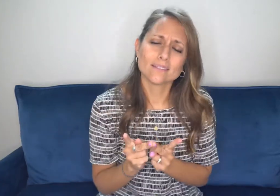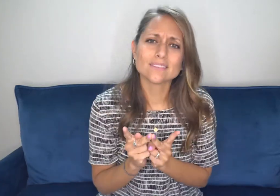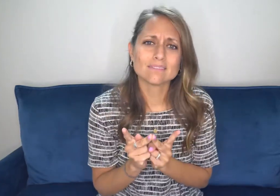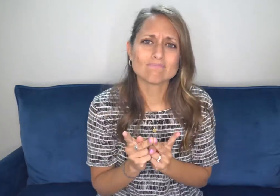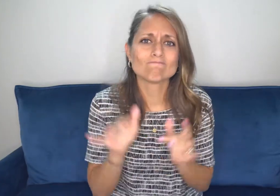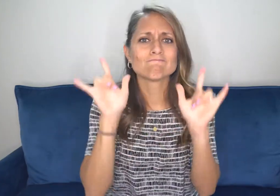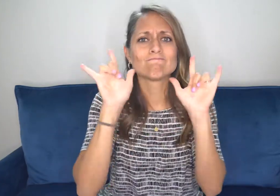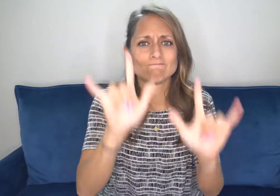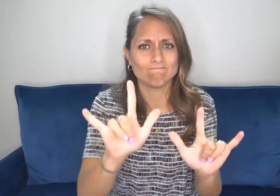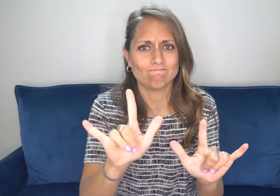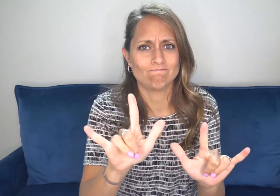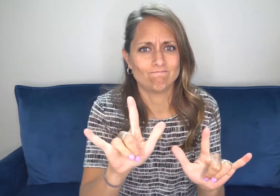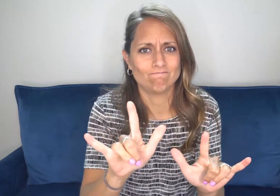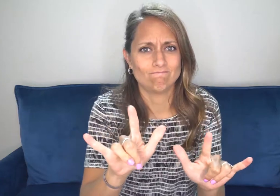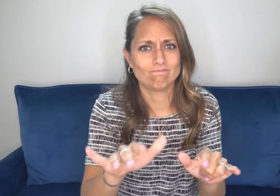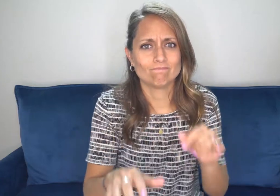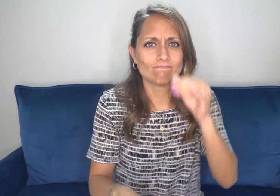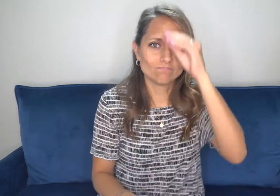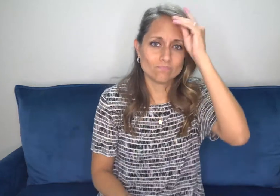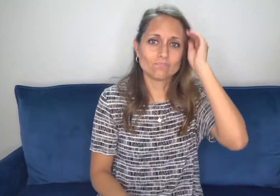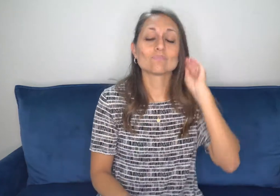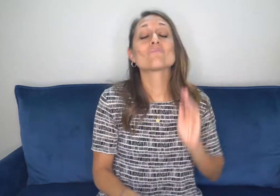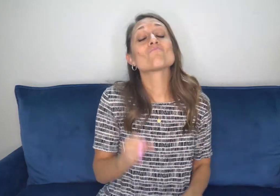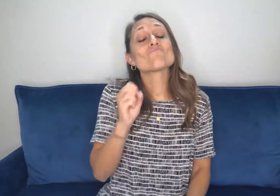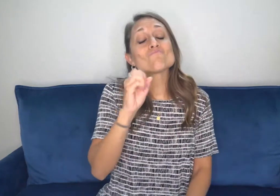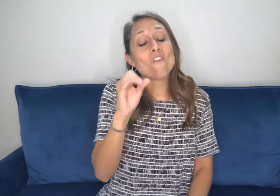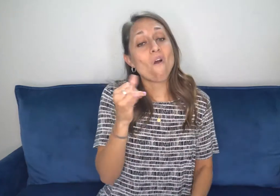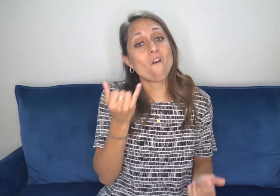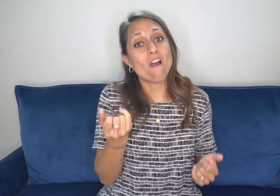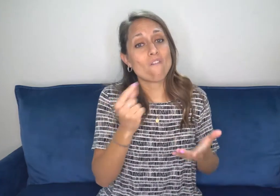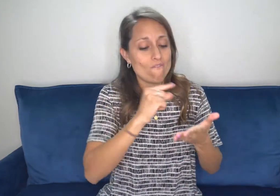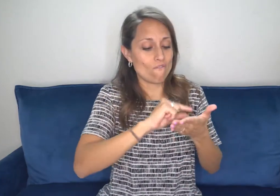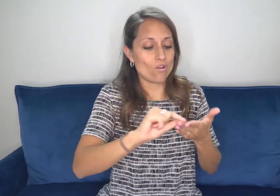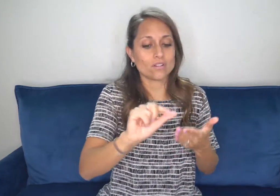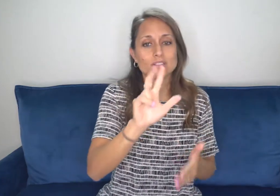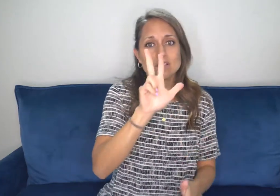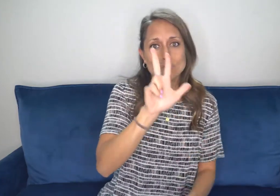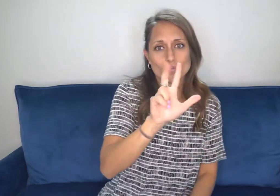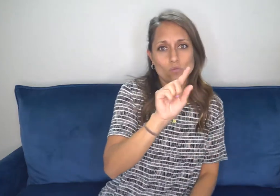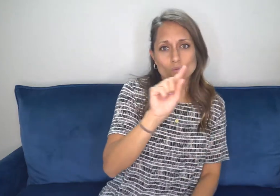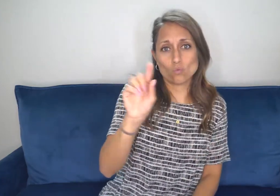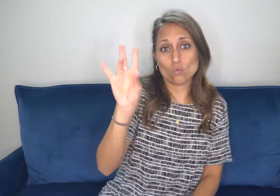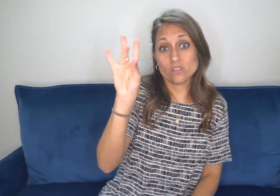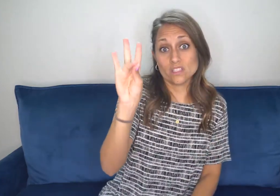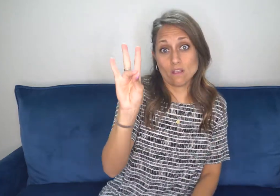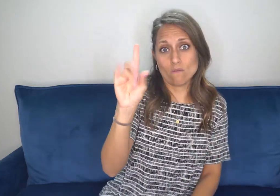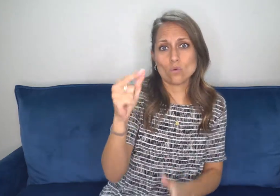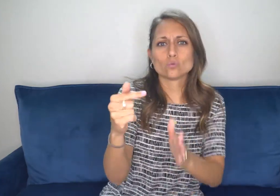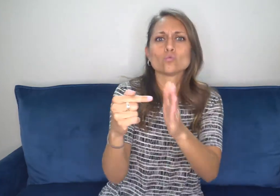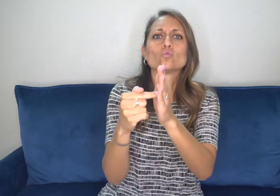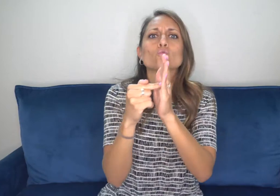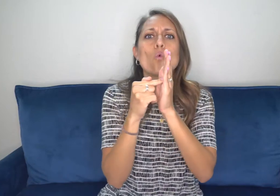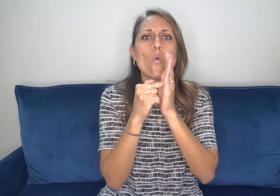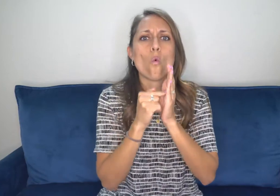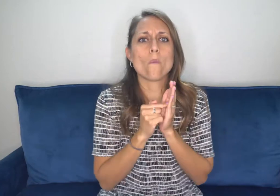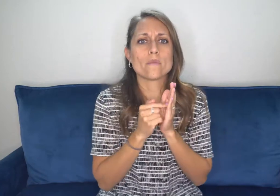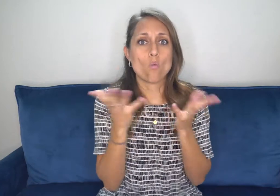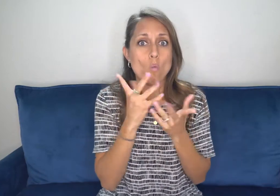safe place to turn to. And if you look at verses three through seven, we had to think, what does this show